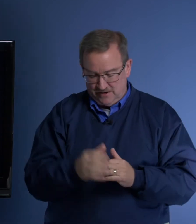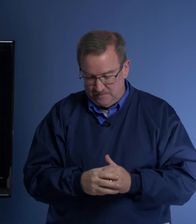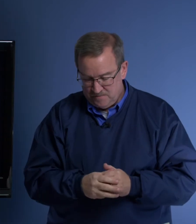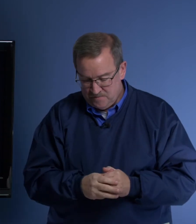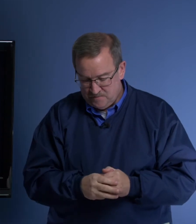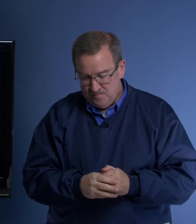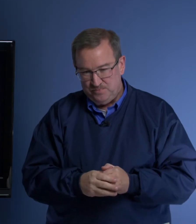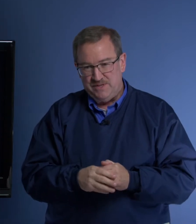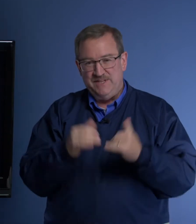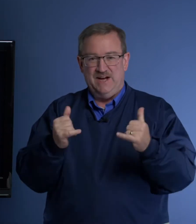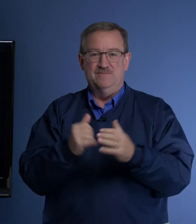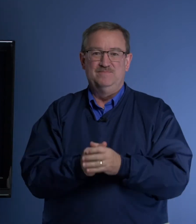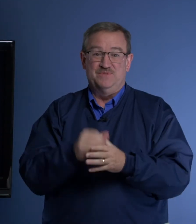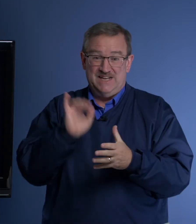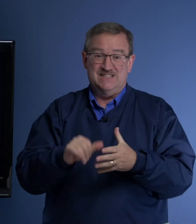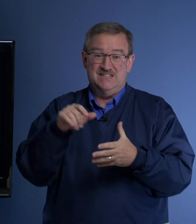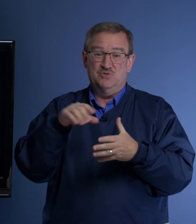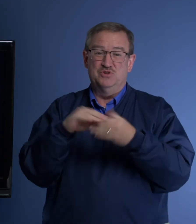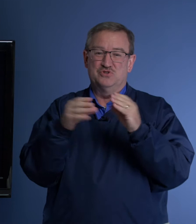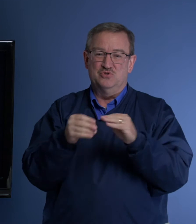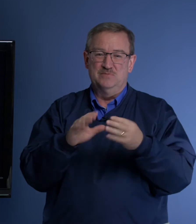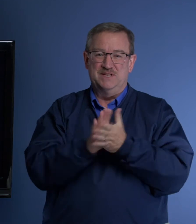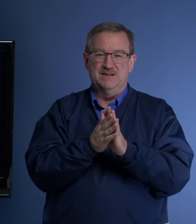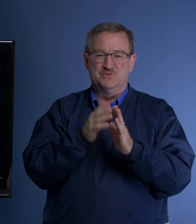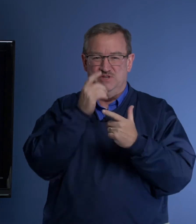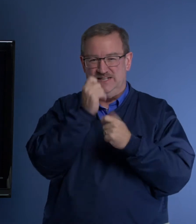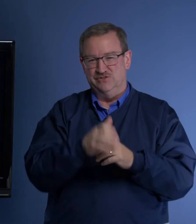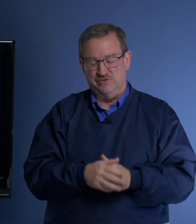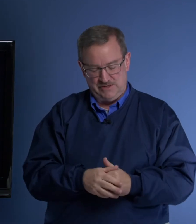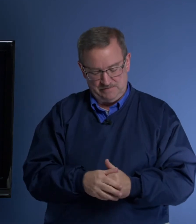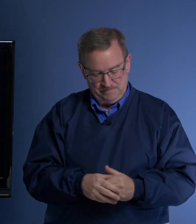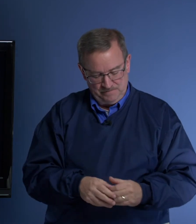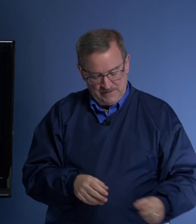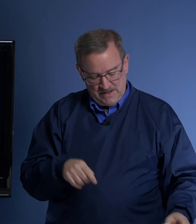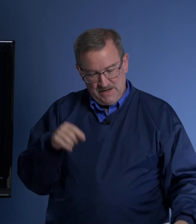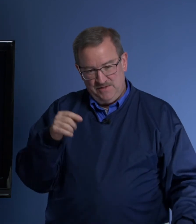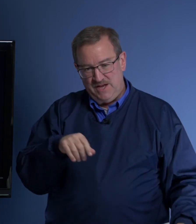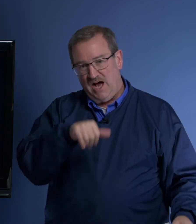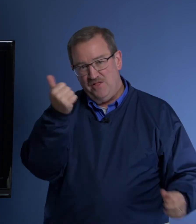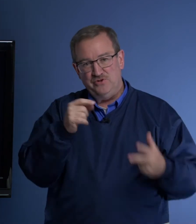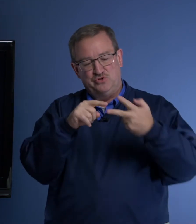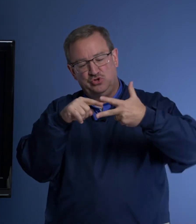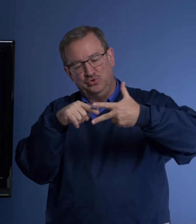Now, that's this is where the story becomes really interesting. The other two.